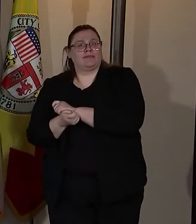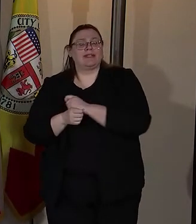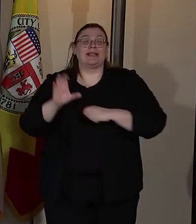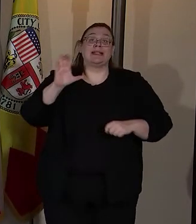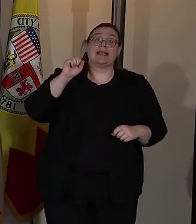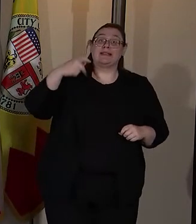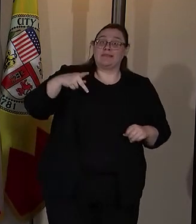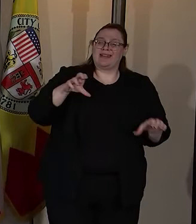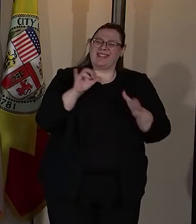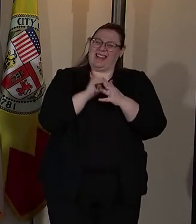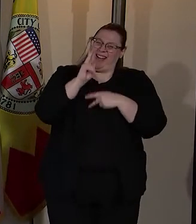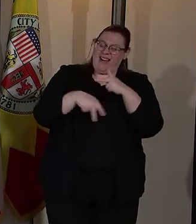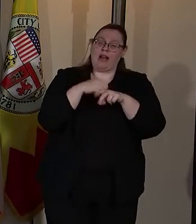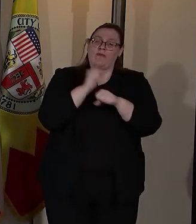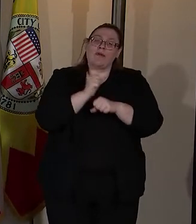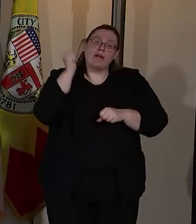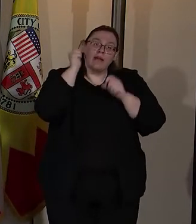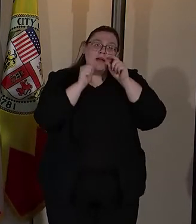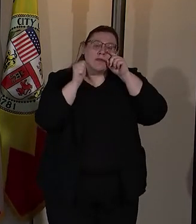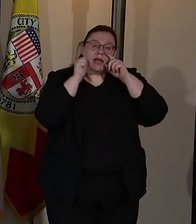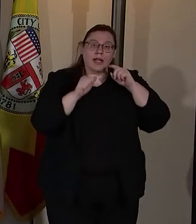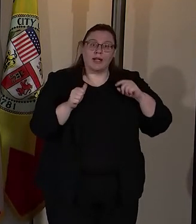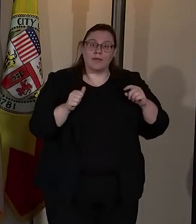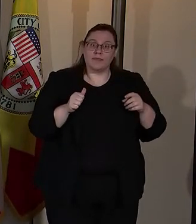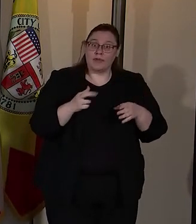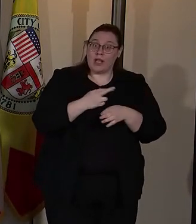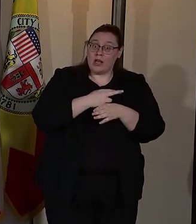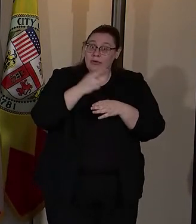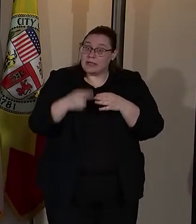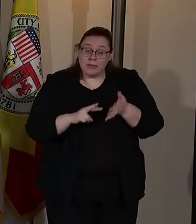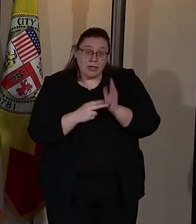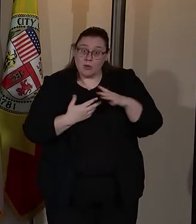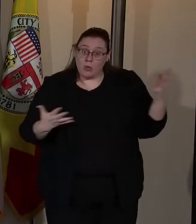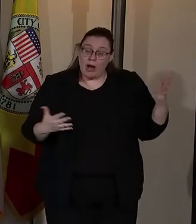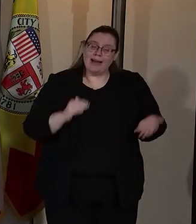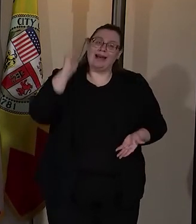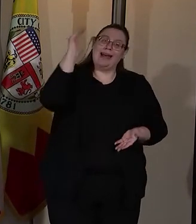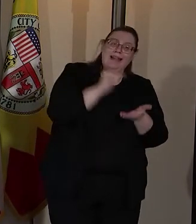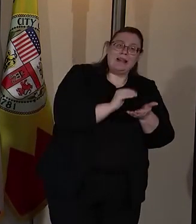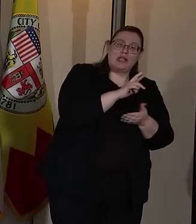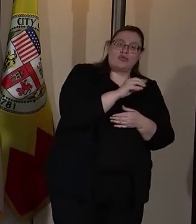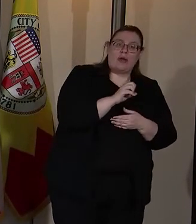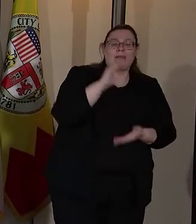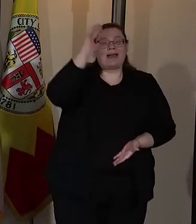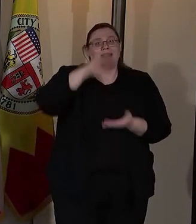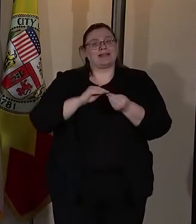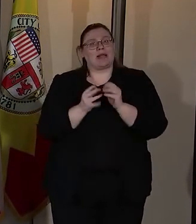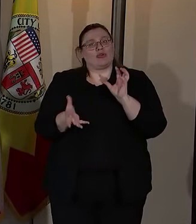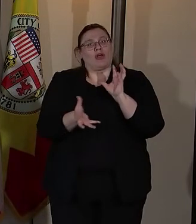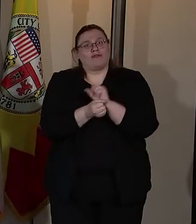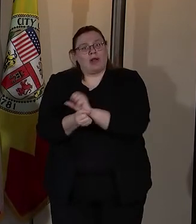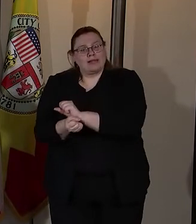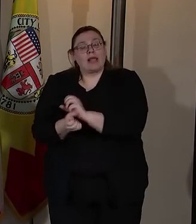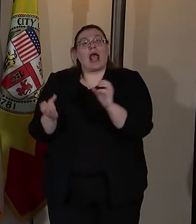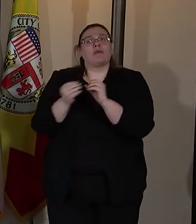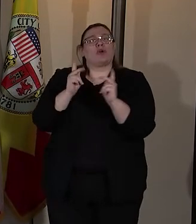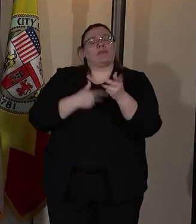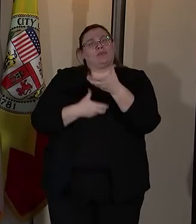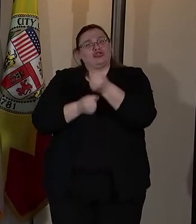of work every single day and the results? Less crime with fewer arrests and greater trust.